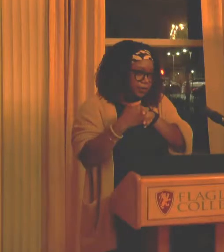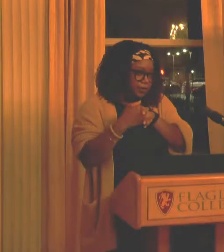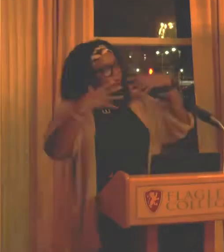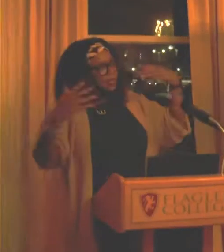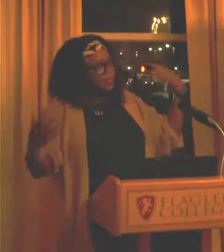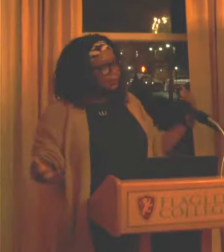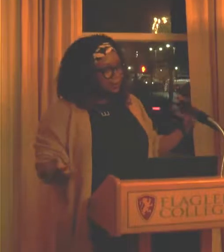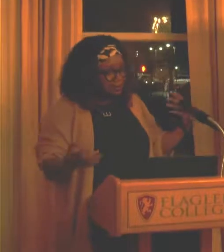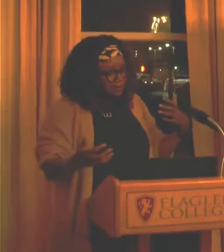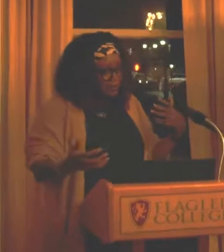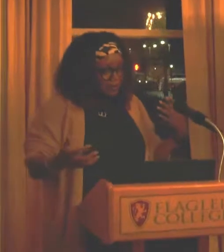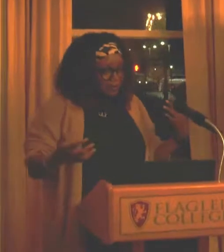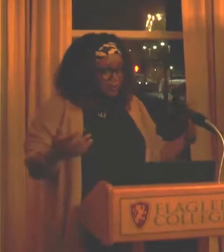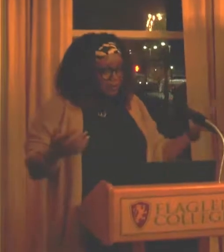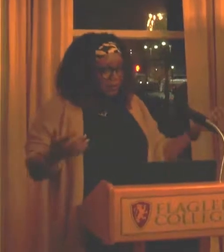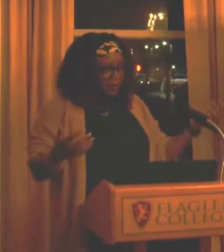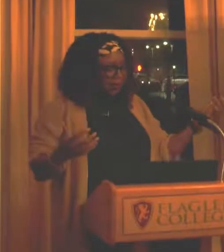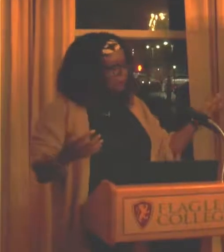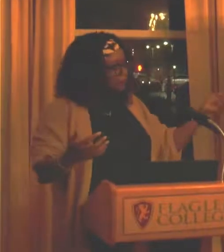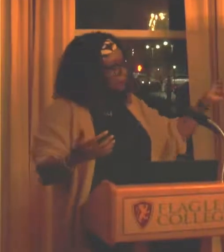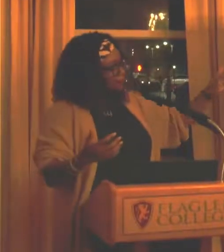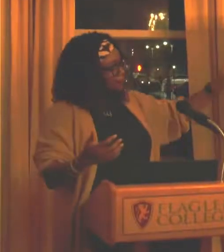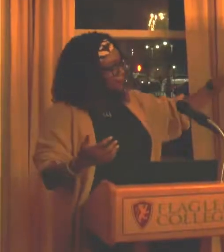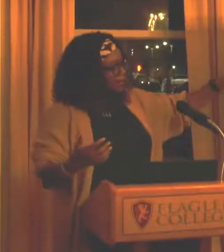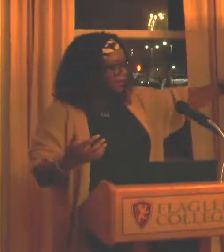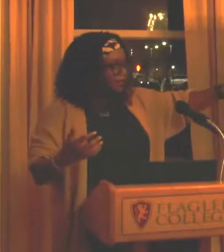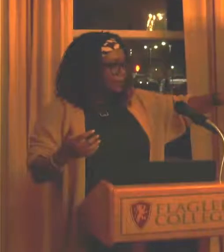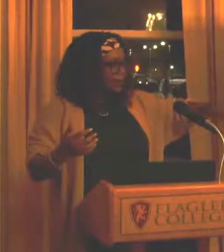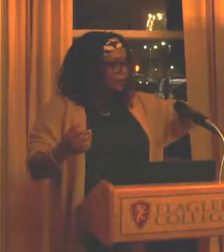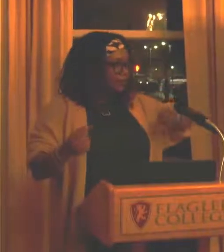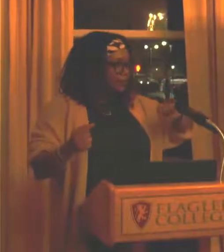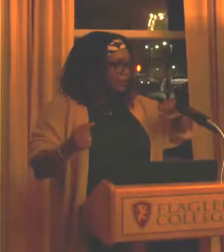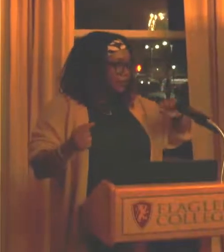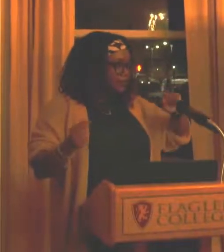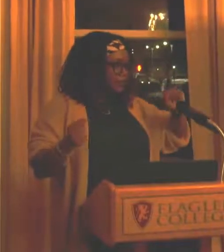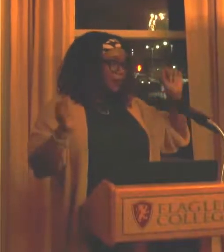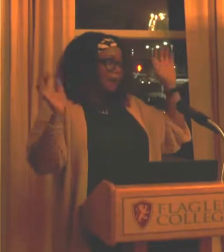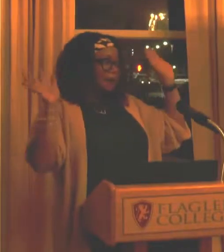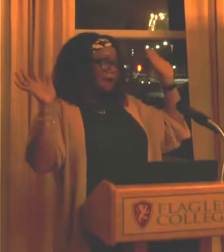And to my surprise, they put my painting on the banner.